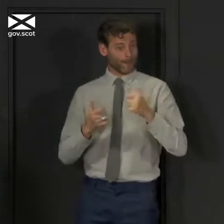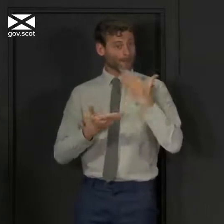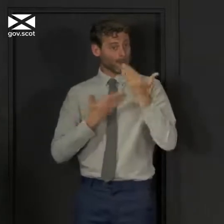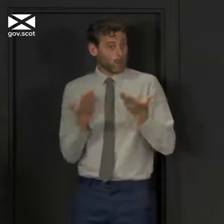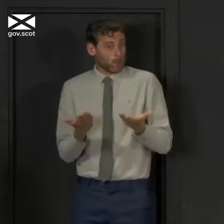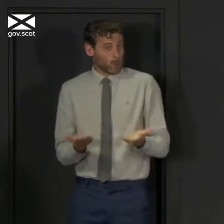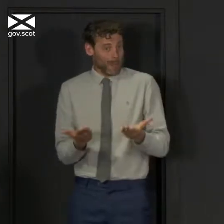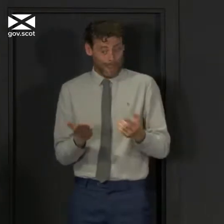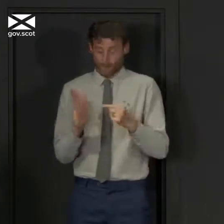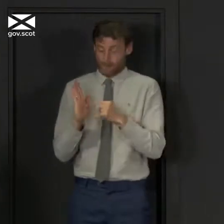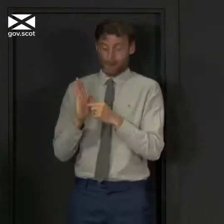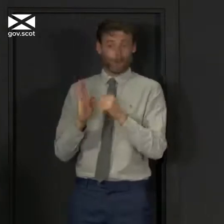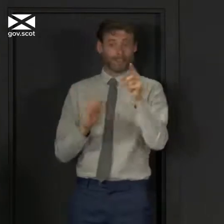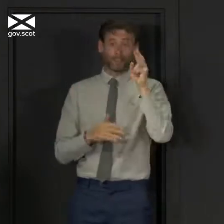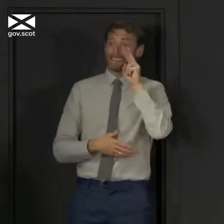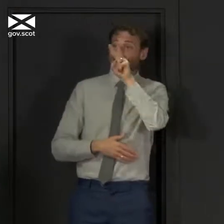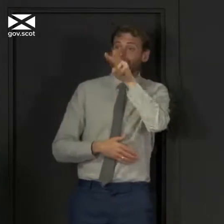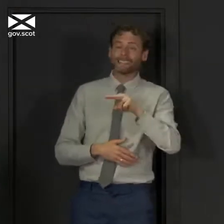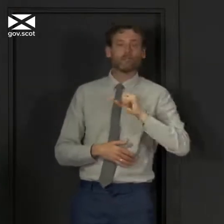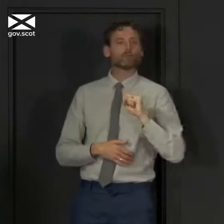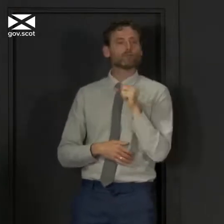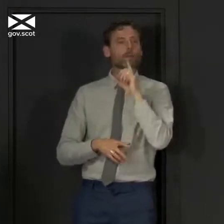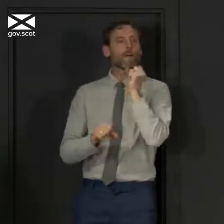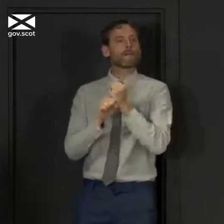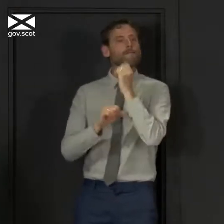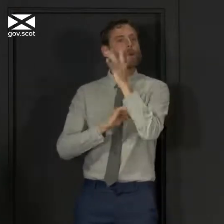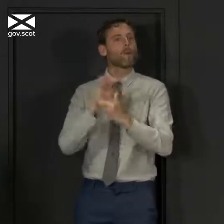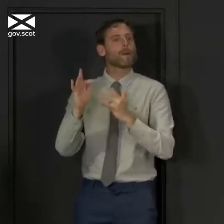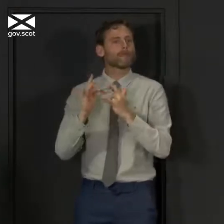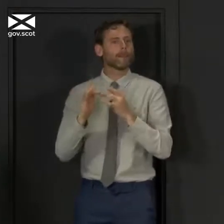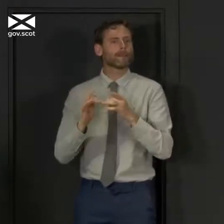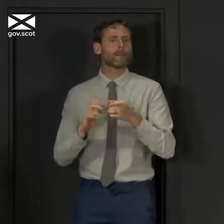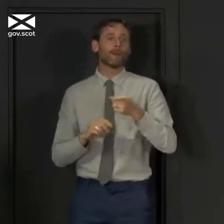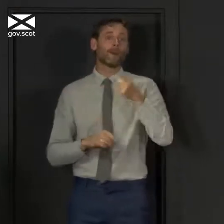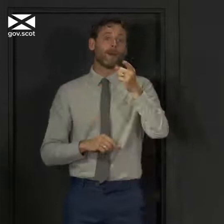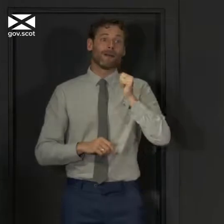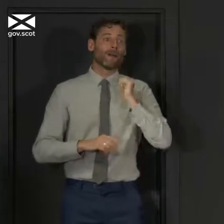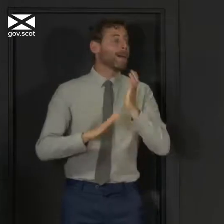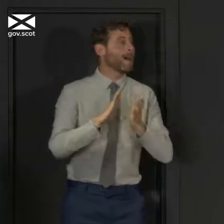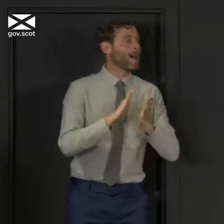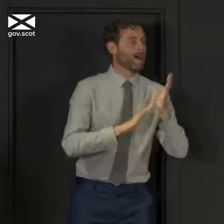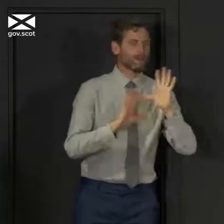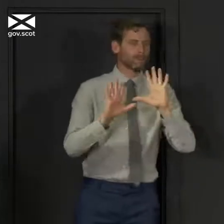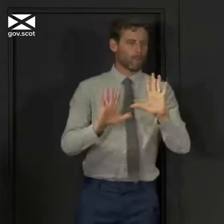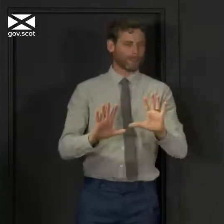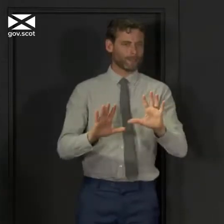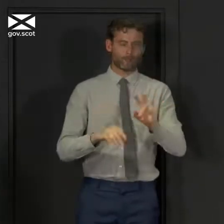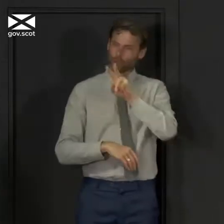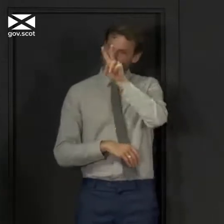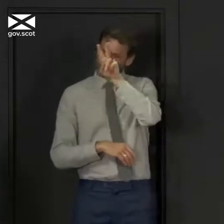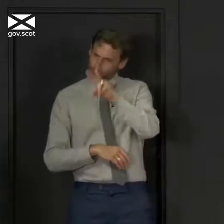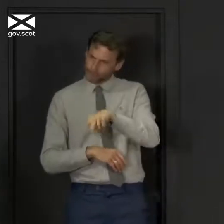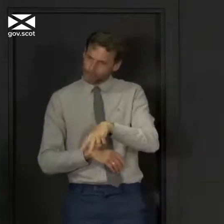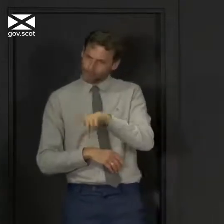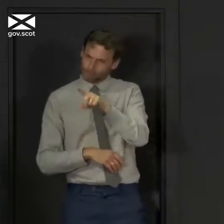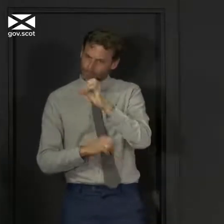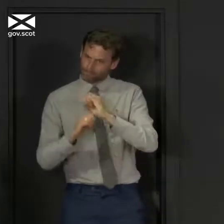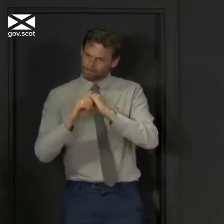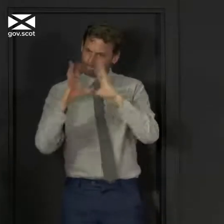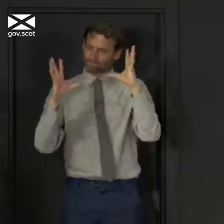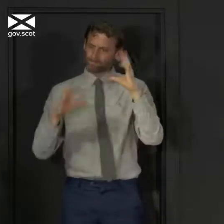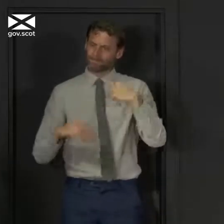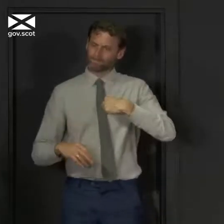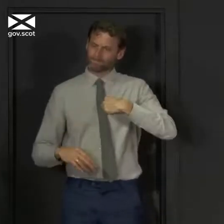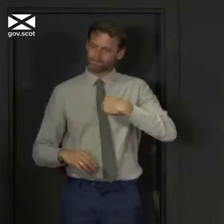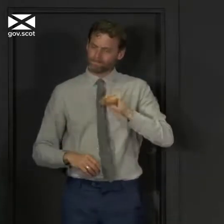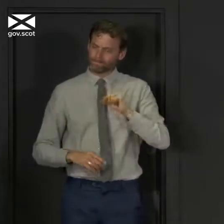is on the Scottish Government website. So please, before you do anything that you haven't been doing over these past few weeks, read that guidance and get a sense in